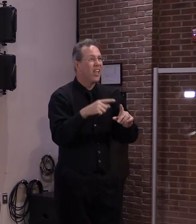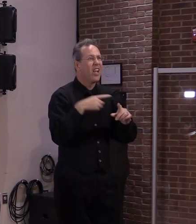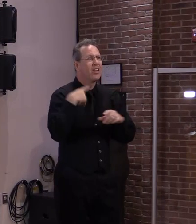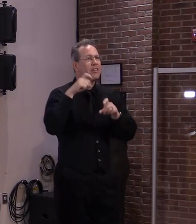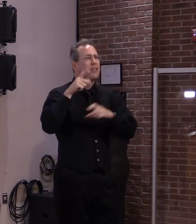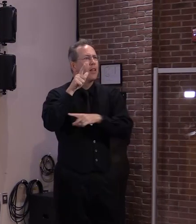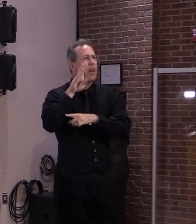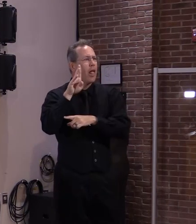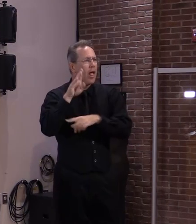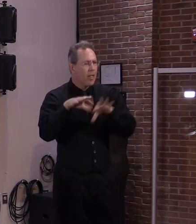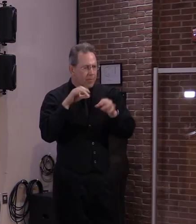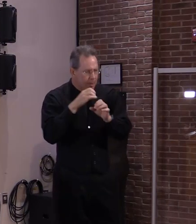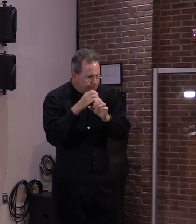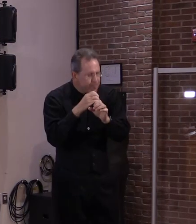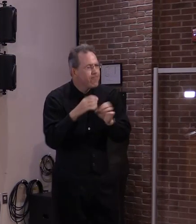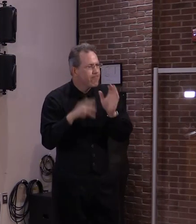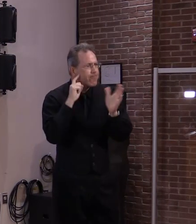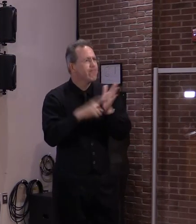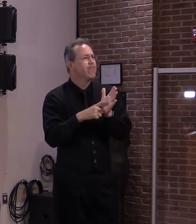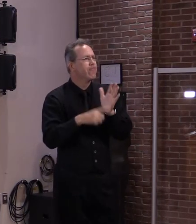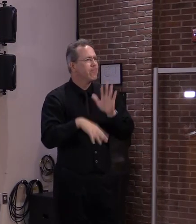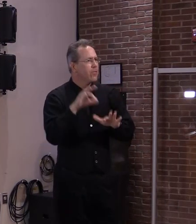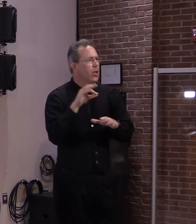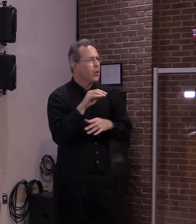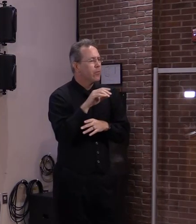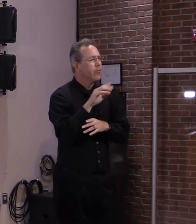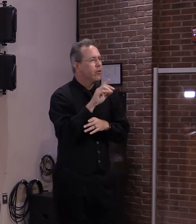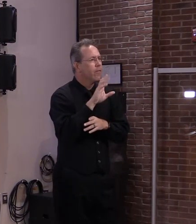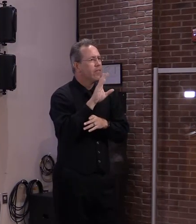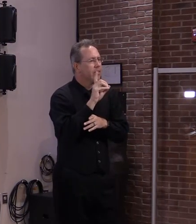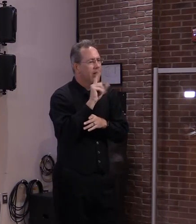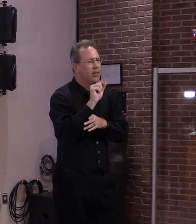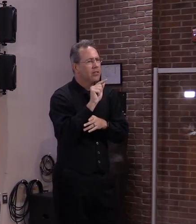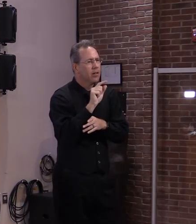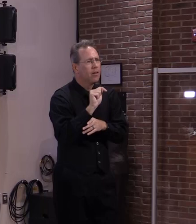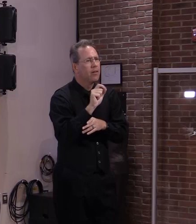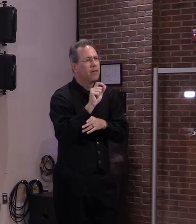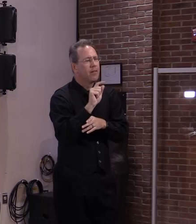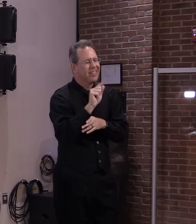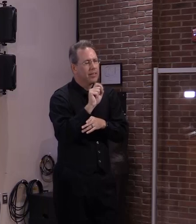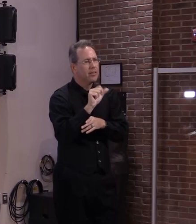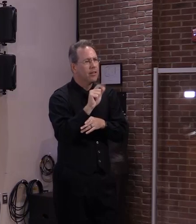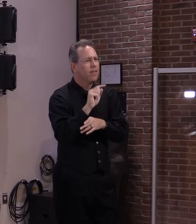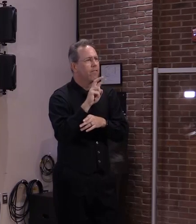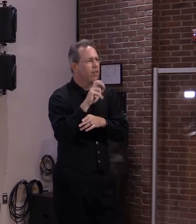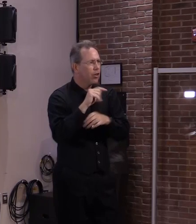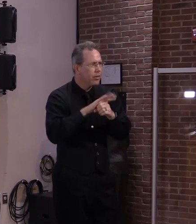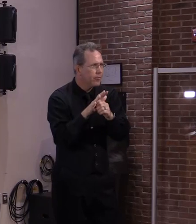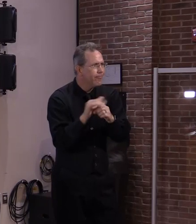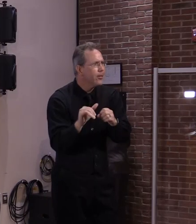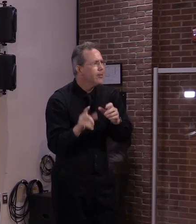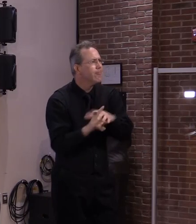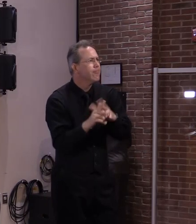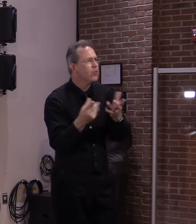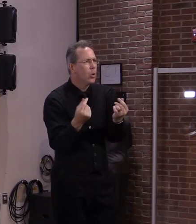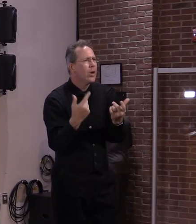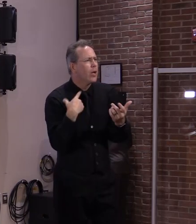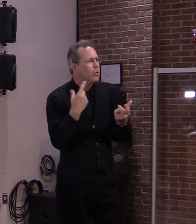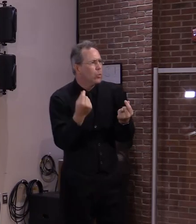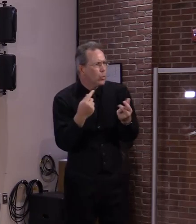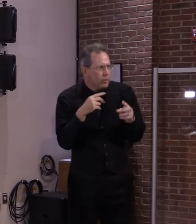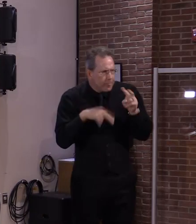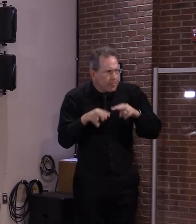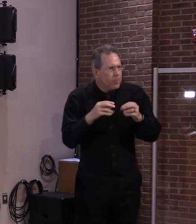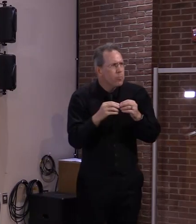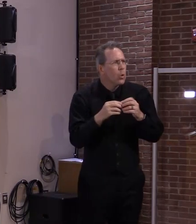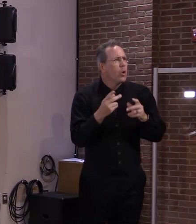and as we have less cases reported on a daily basis, we are able to do whole genome sequencing on a higher percentage of